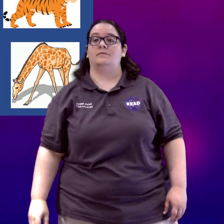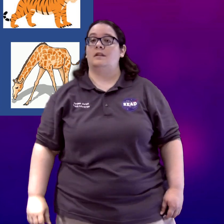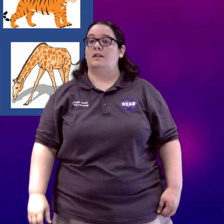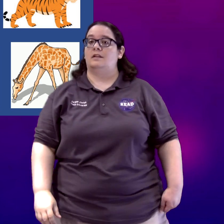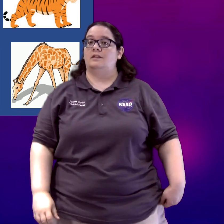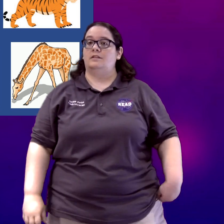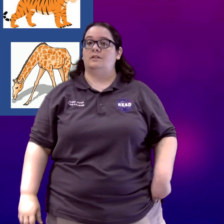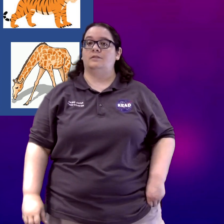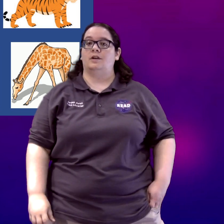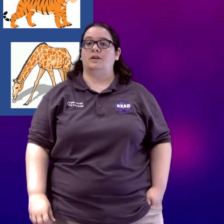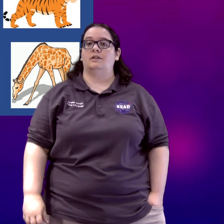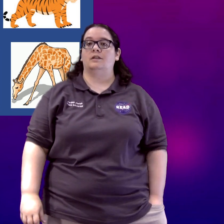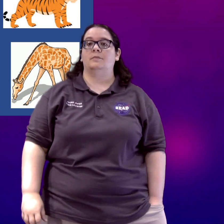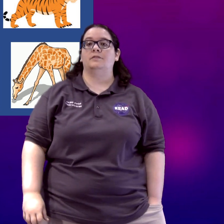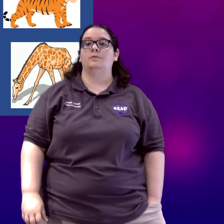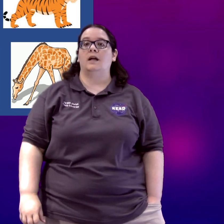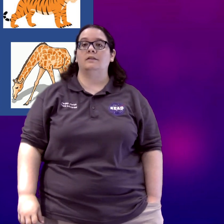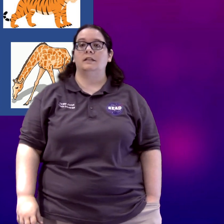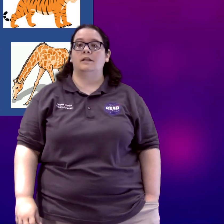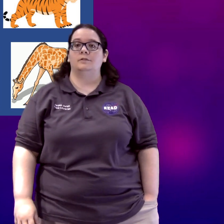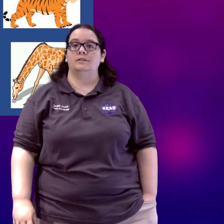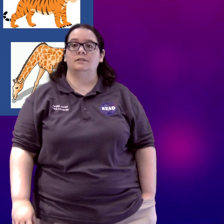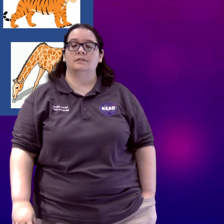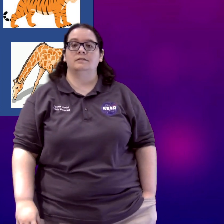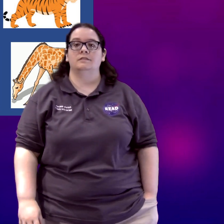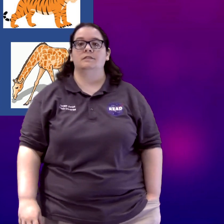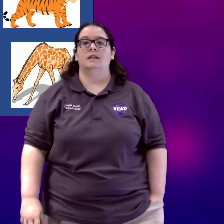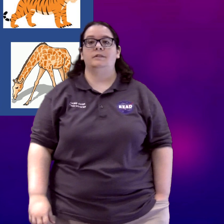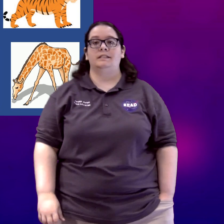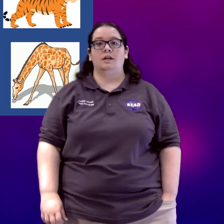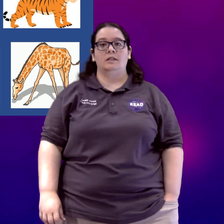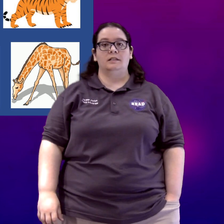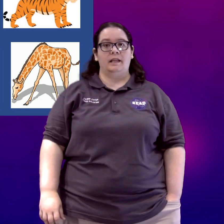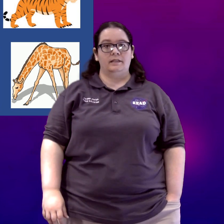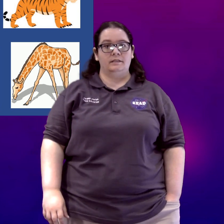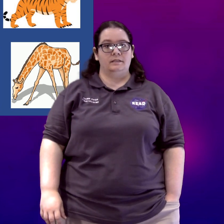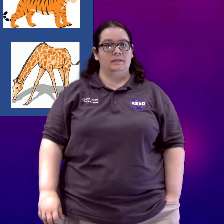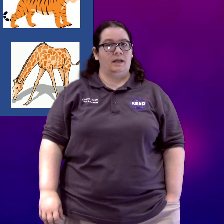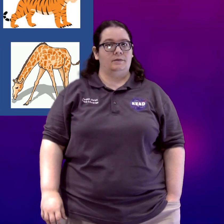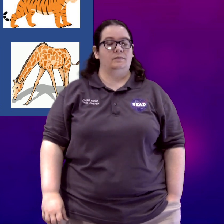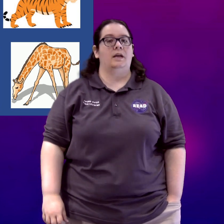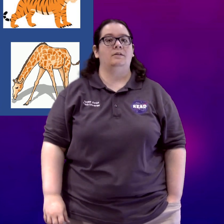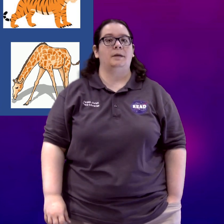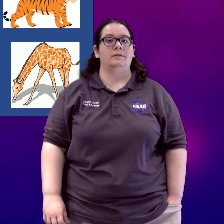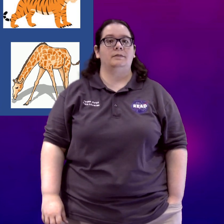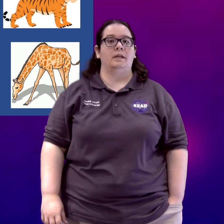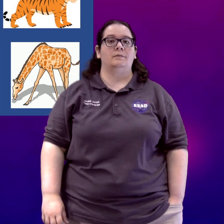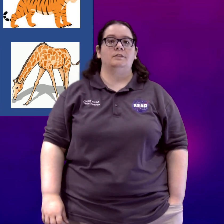Giraffe. Those are a couple of wild animals that we see on land. Now, how about some animals